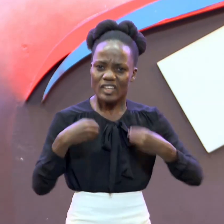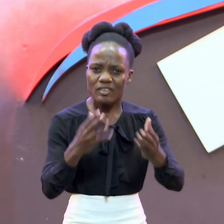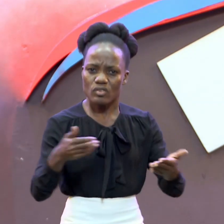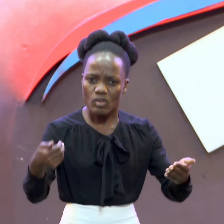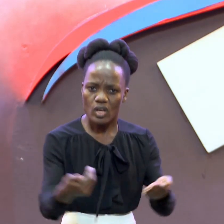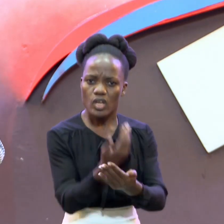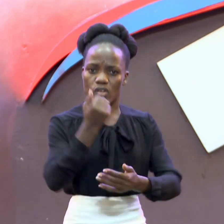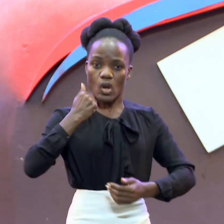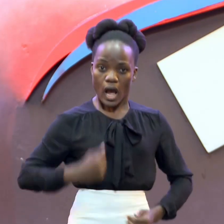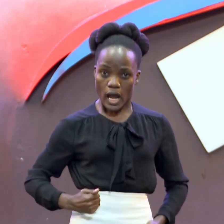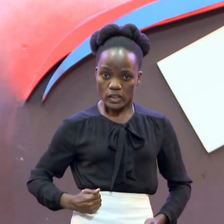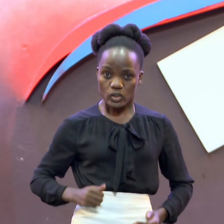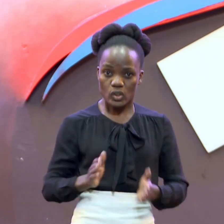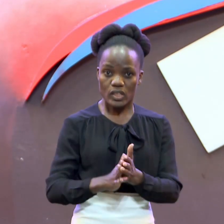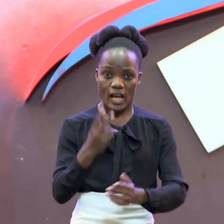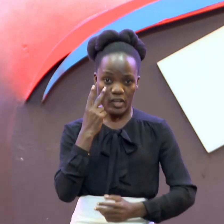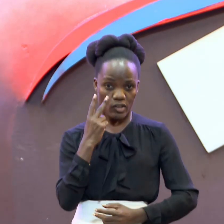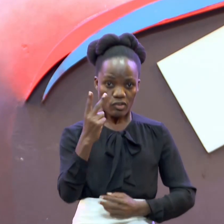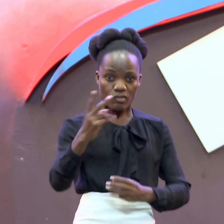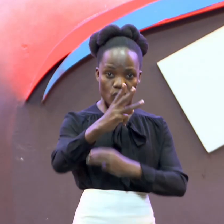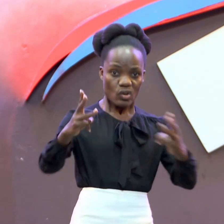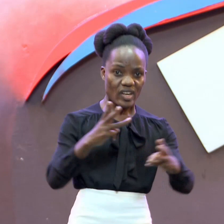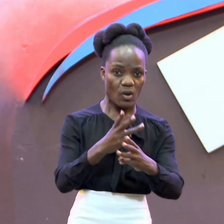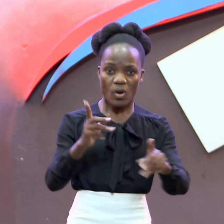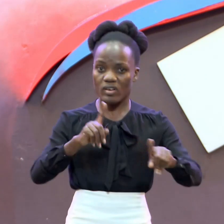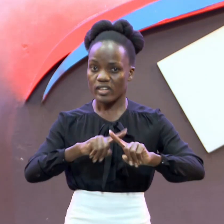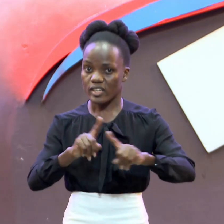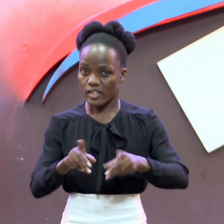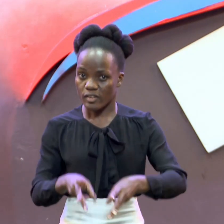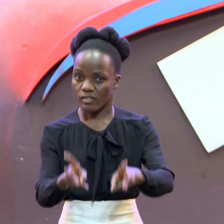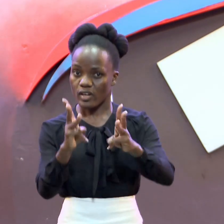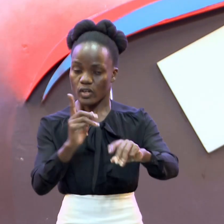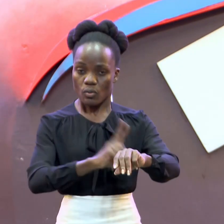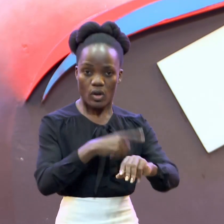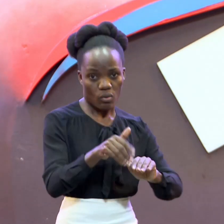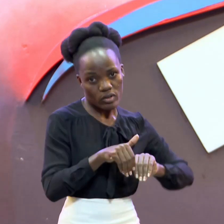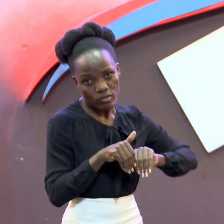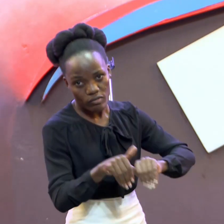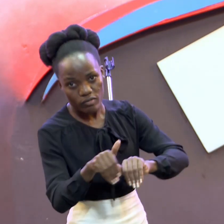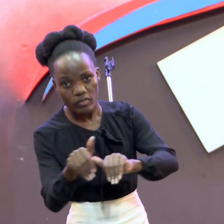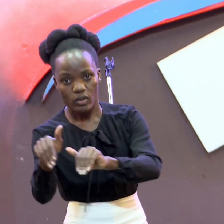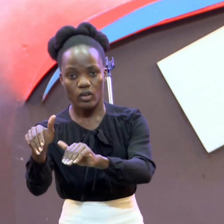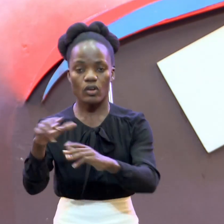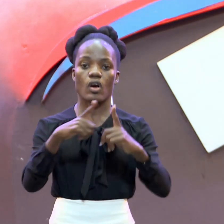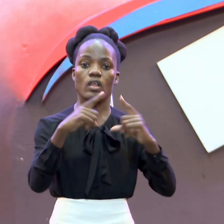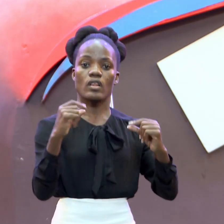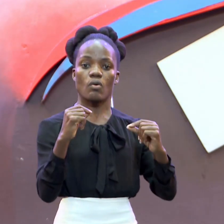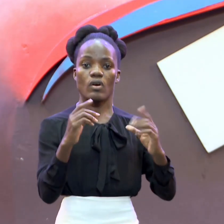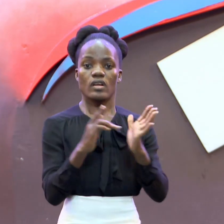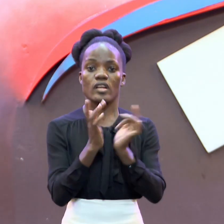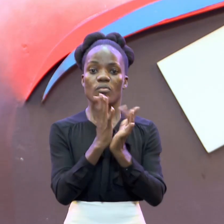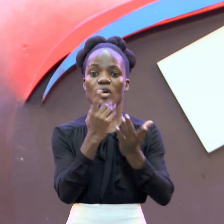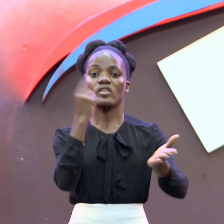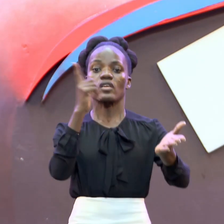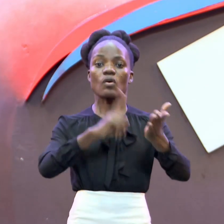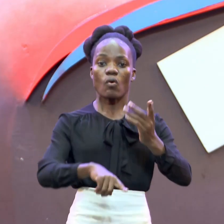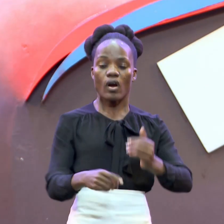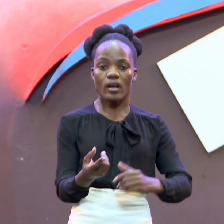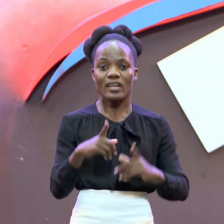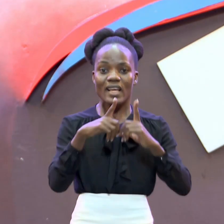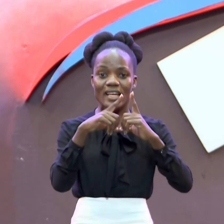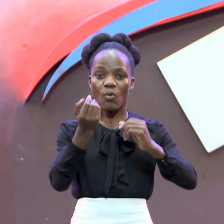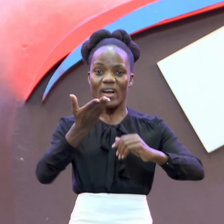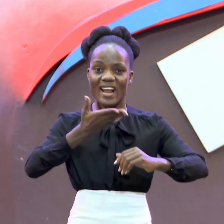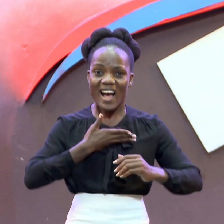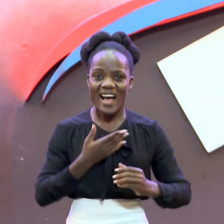A view A world view Of things When you follow The Word The Bible says It has the ability To